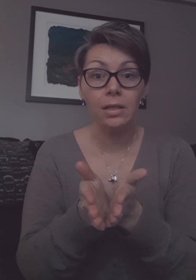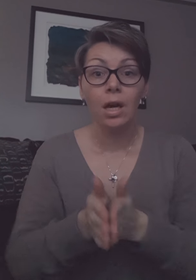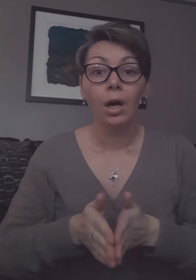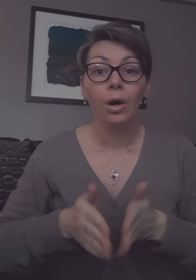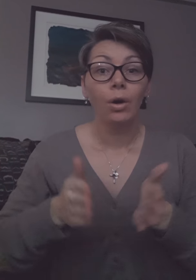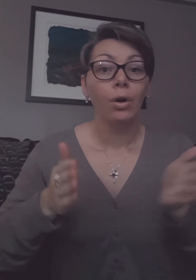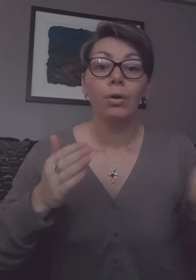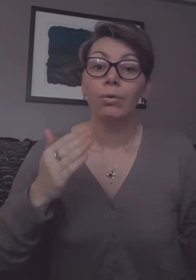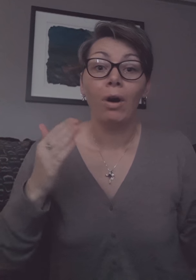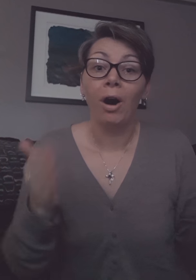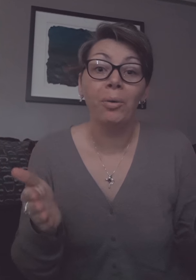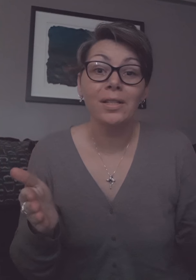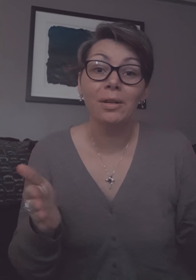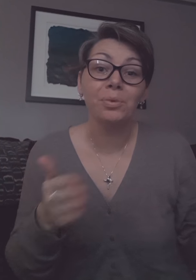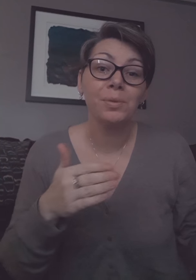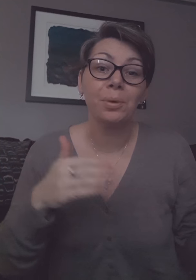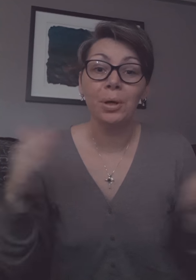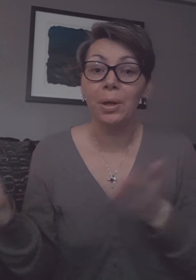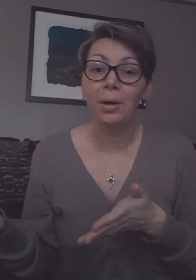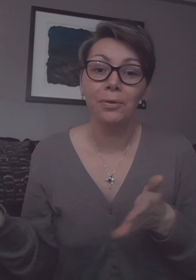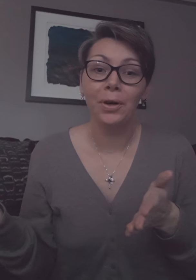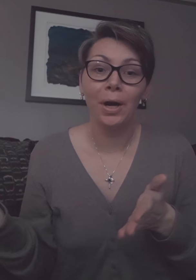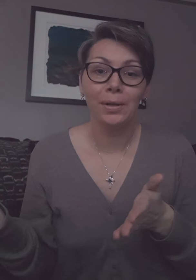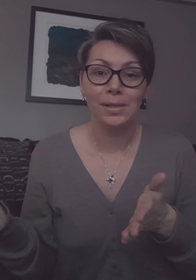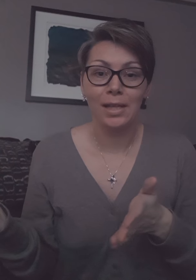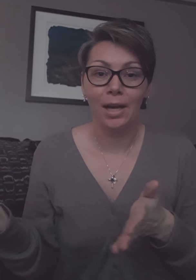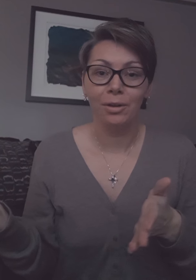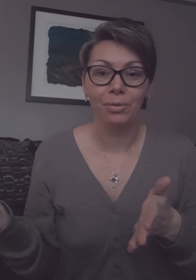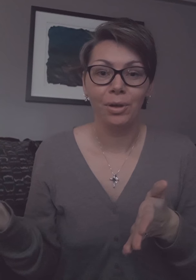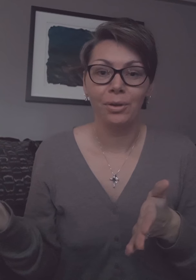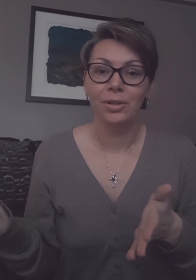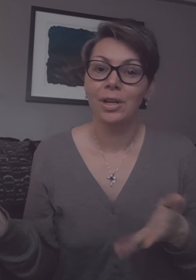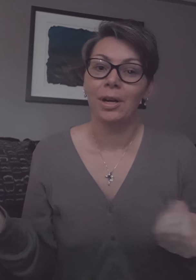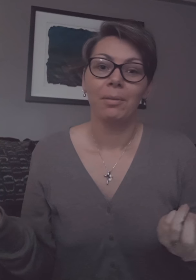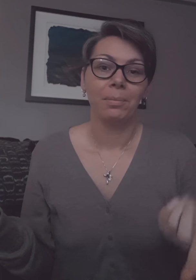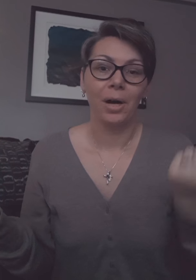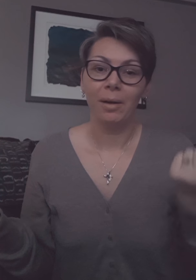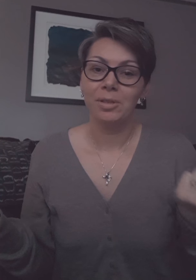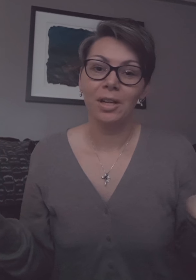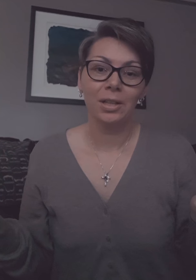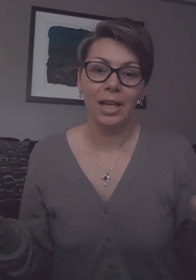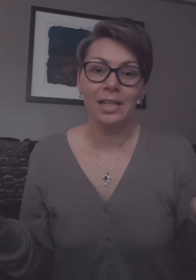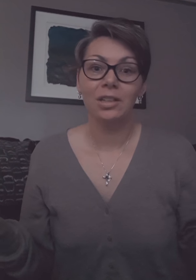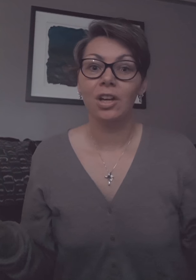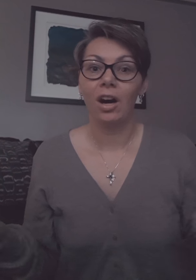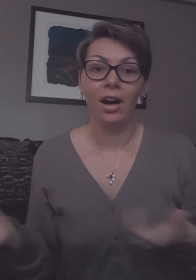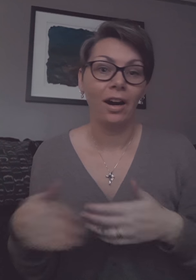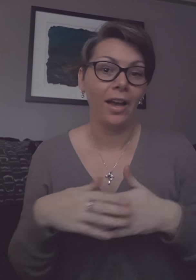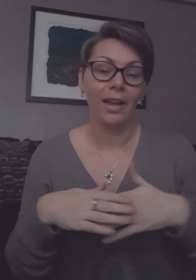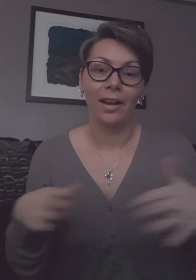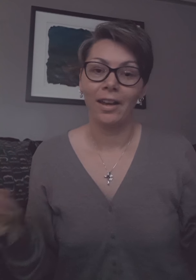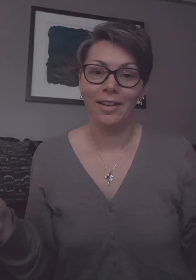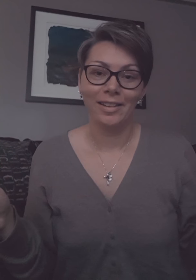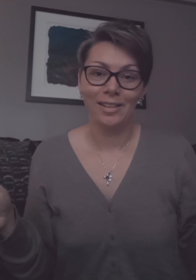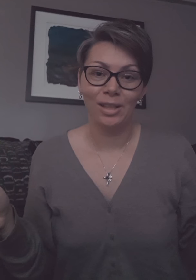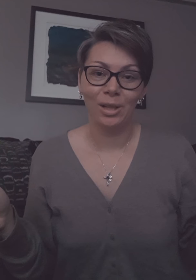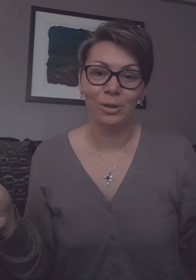all we did was pull over on the side of the road popped on a light in the car and I you know